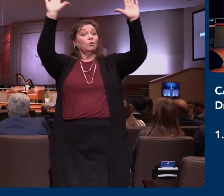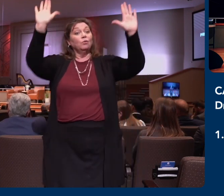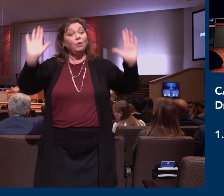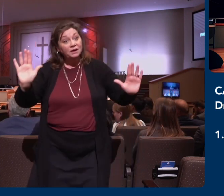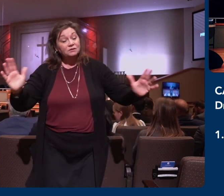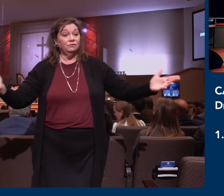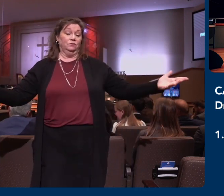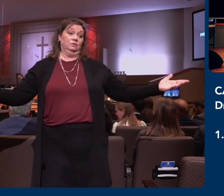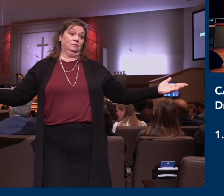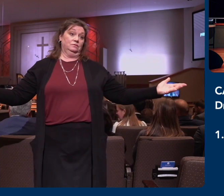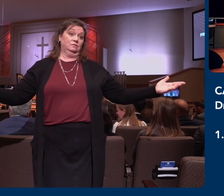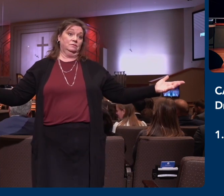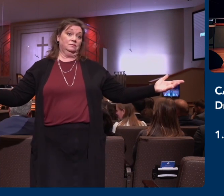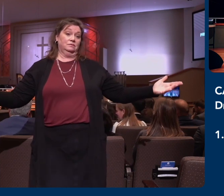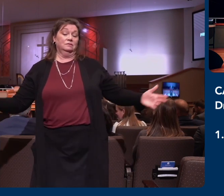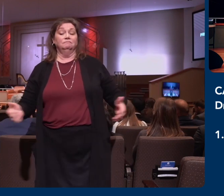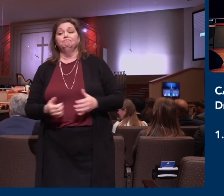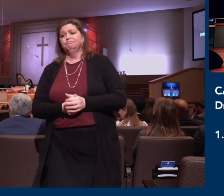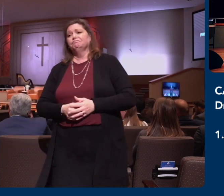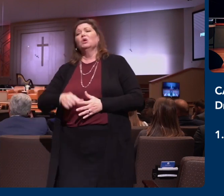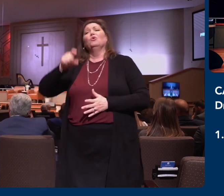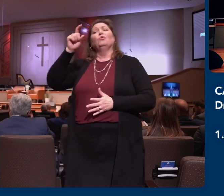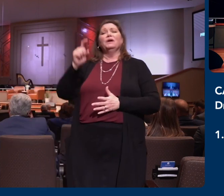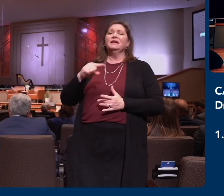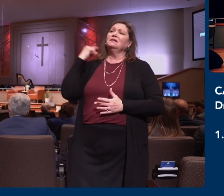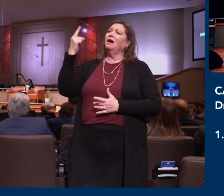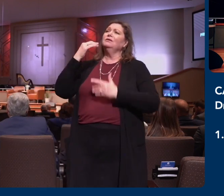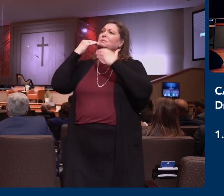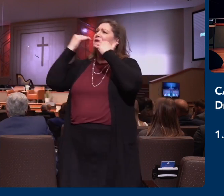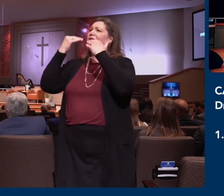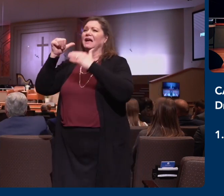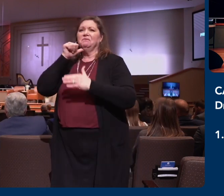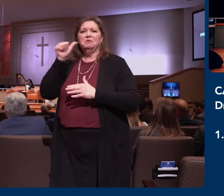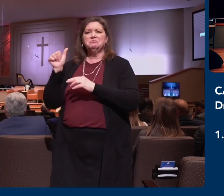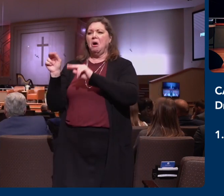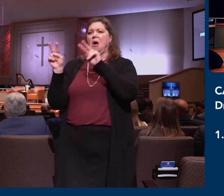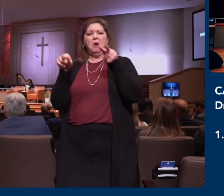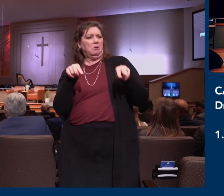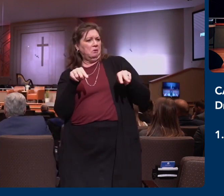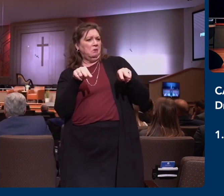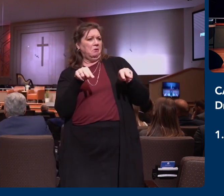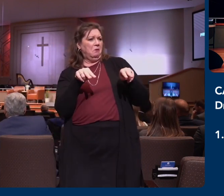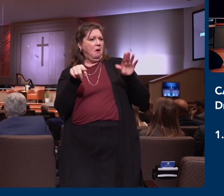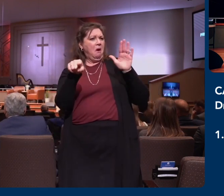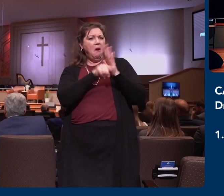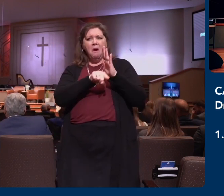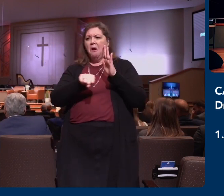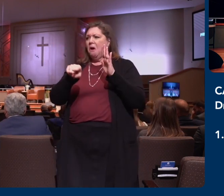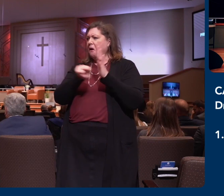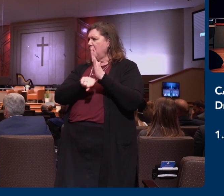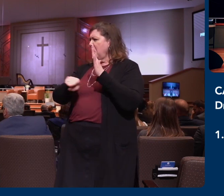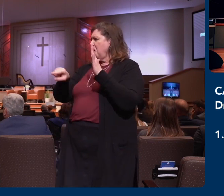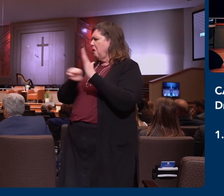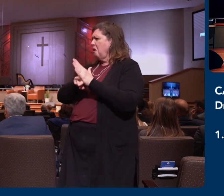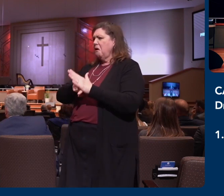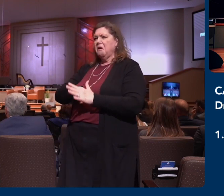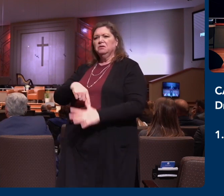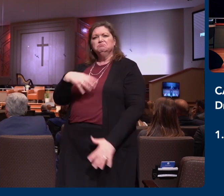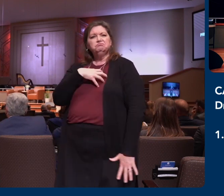thanksgiving instead of seeing all the negative aspects and the frustrations and trials. Somebody will come into my office